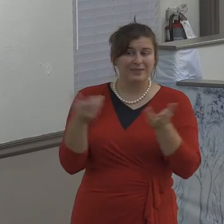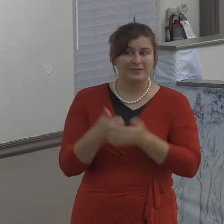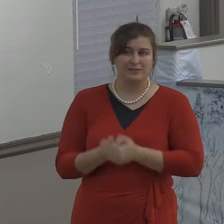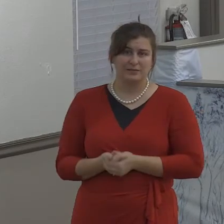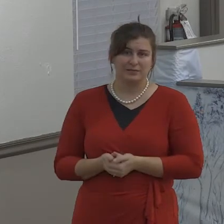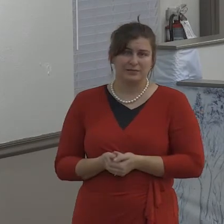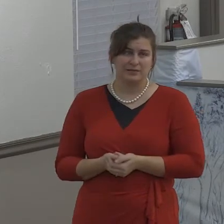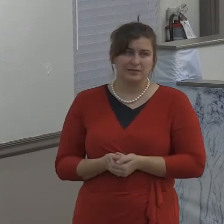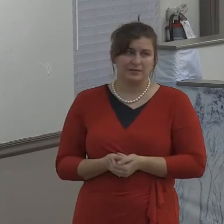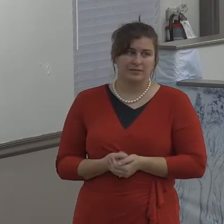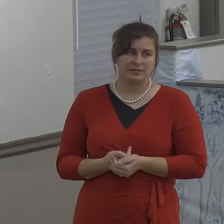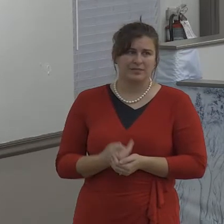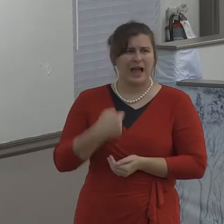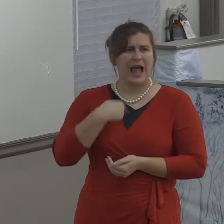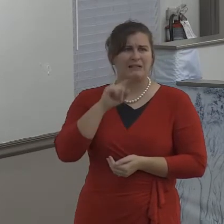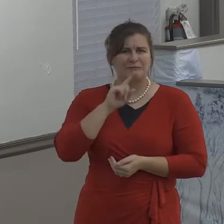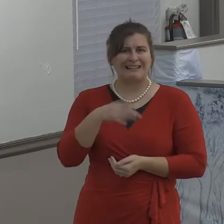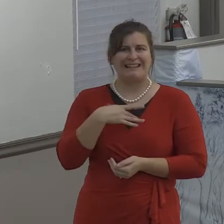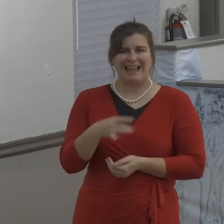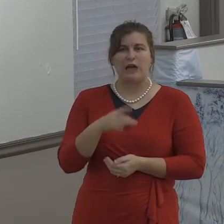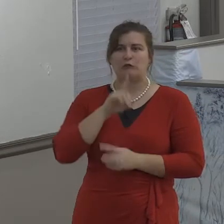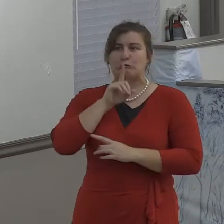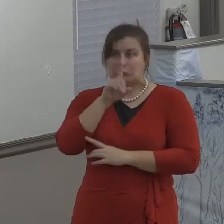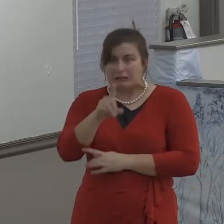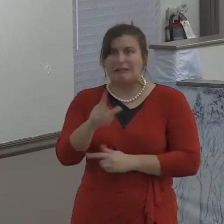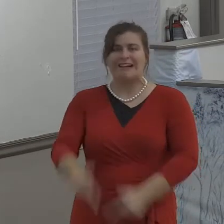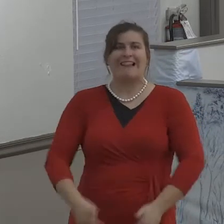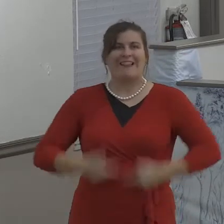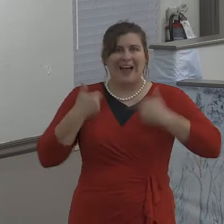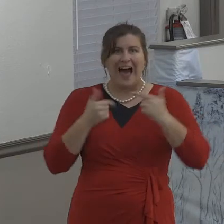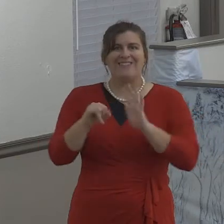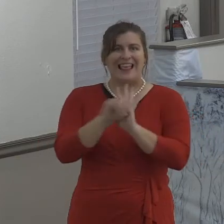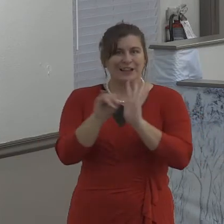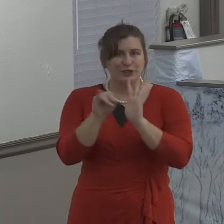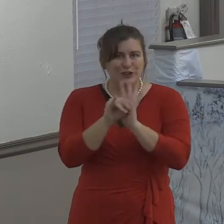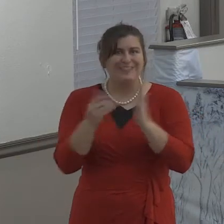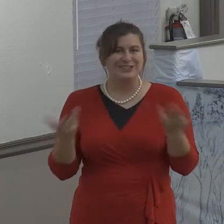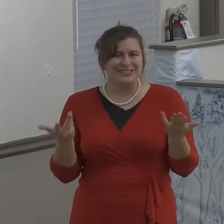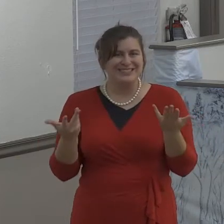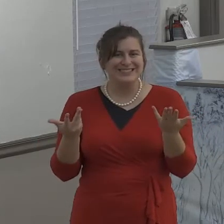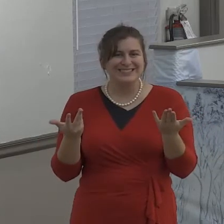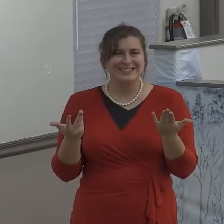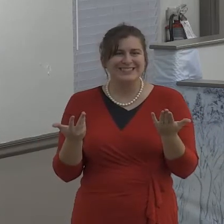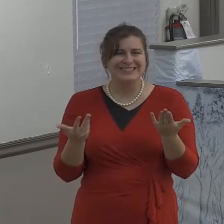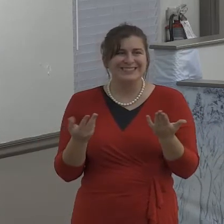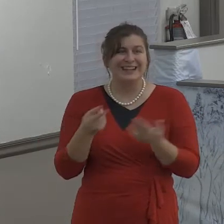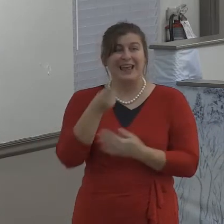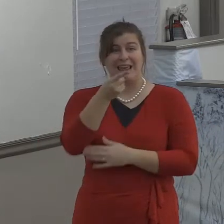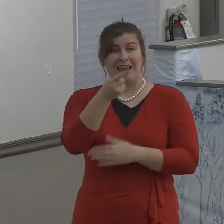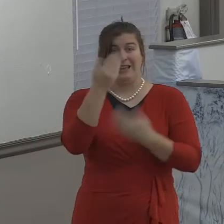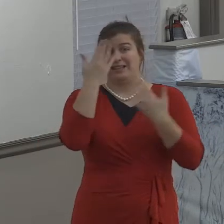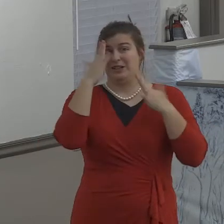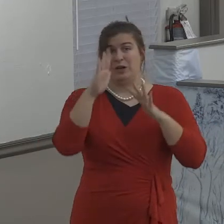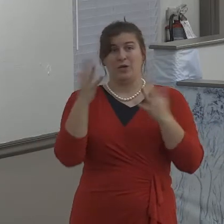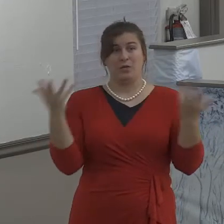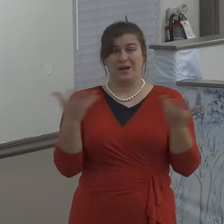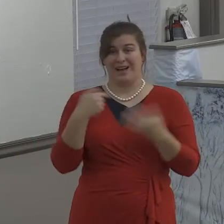return, and we're doing it because we're serving the Lord and because this is what God wants me to do,